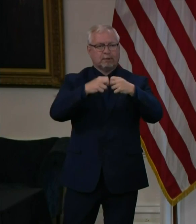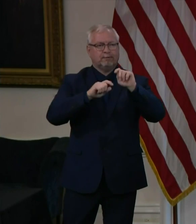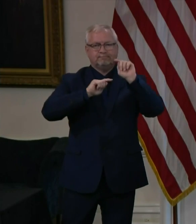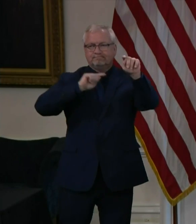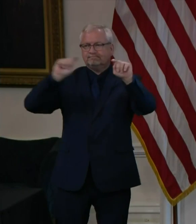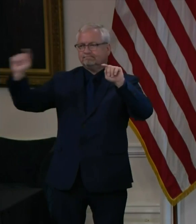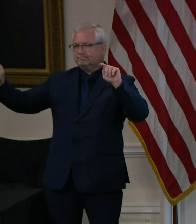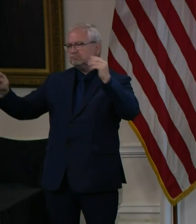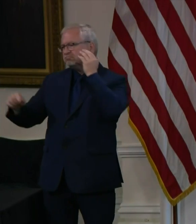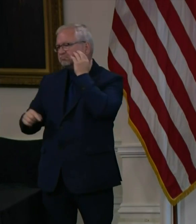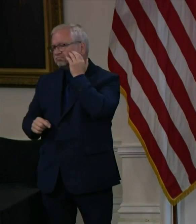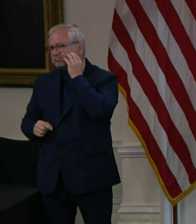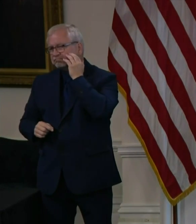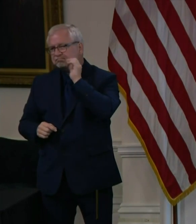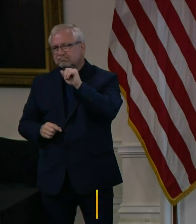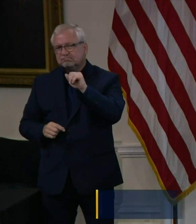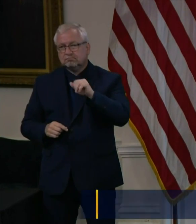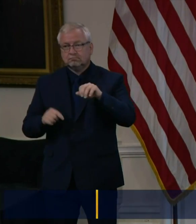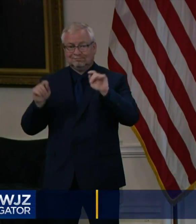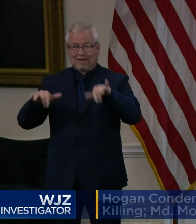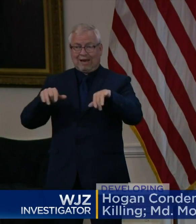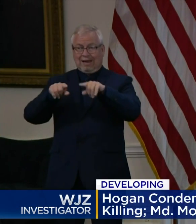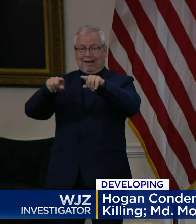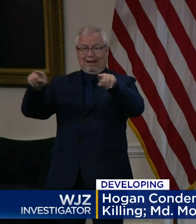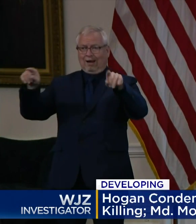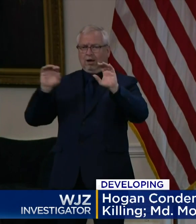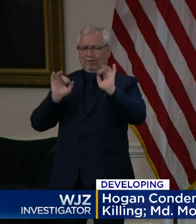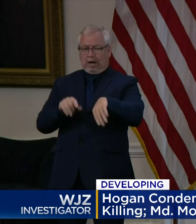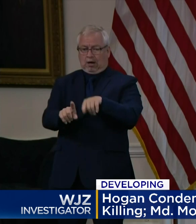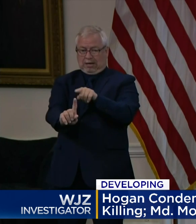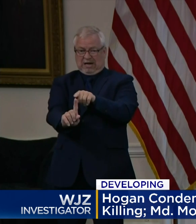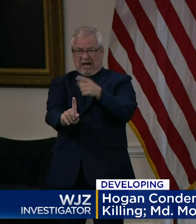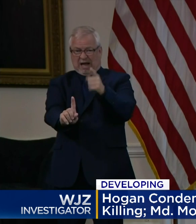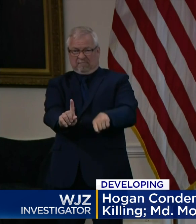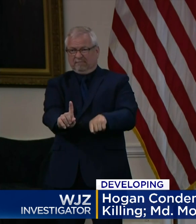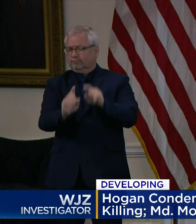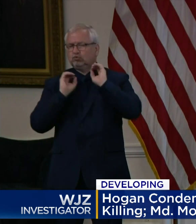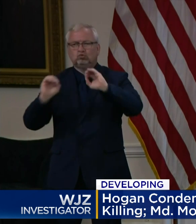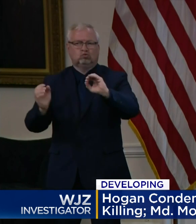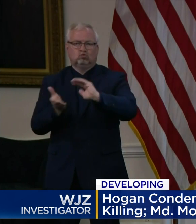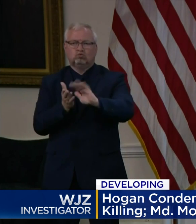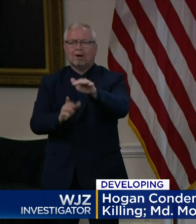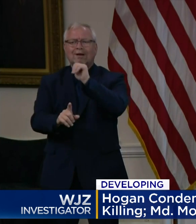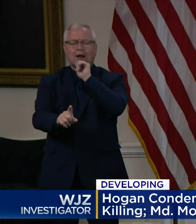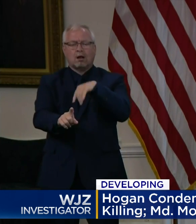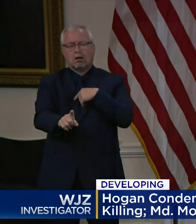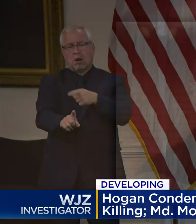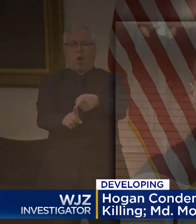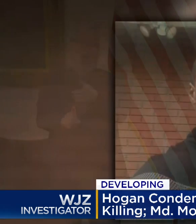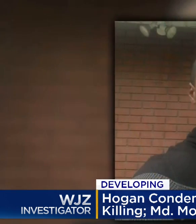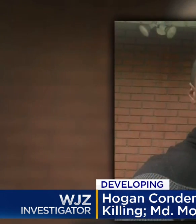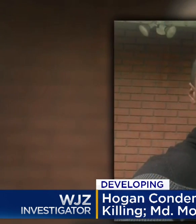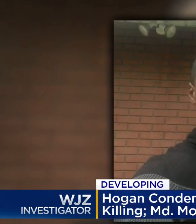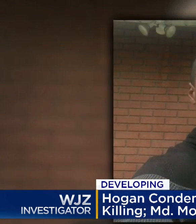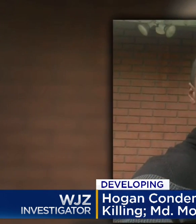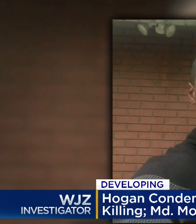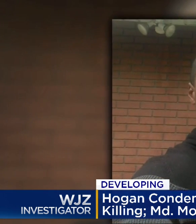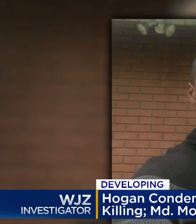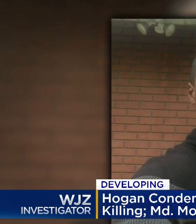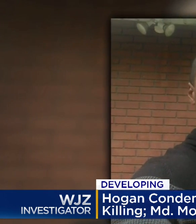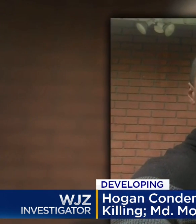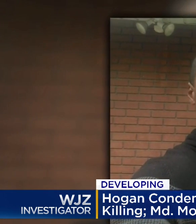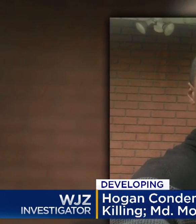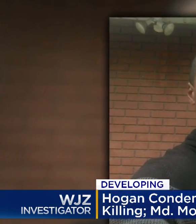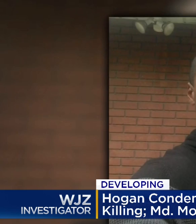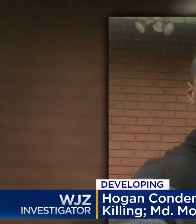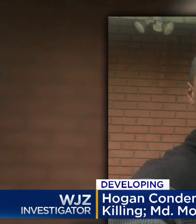THIS WAS COMPLETELY INEXCUSABLE. THIS WAS NOT JUST A BAD COP OR BAD POLICING. MARYLAND'S GOVERNOR CONDEMNED THE KILLING OF GEORGE